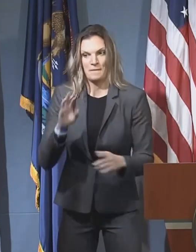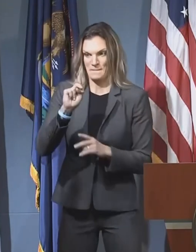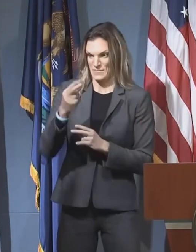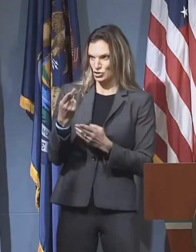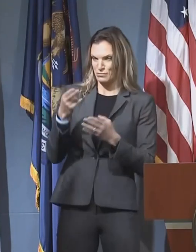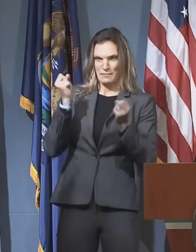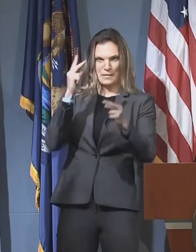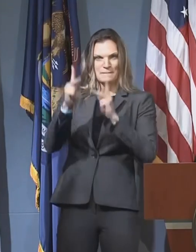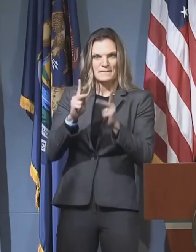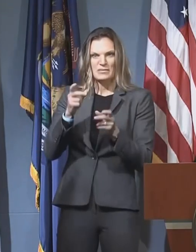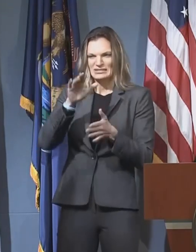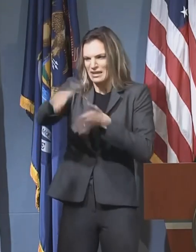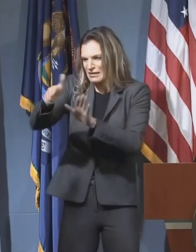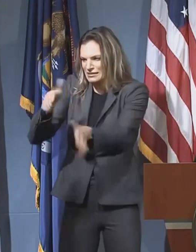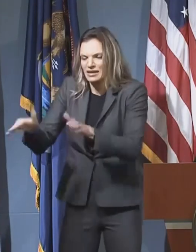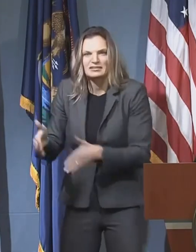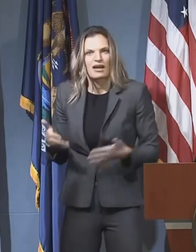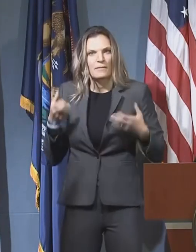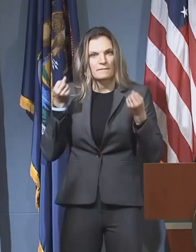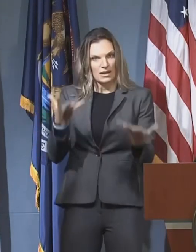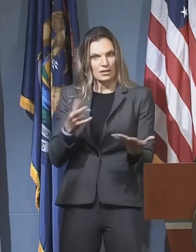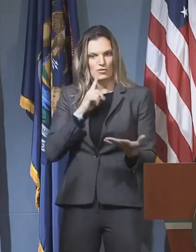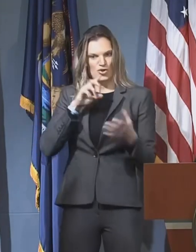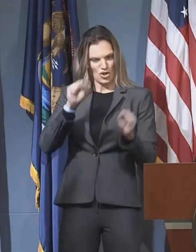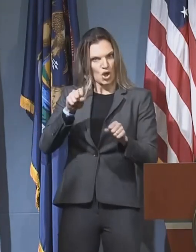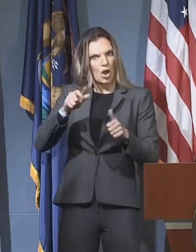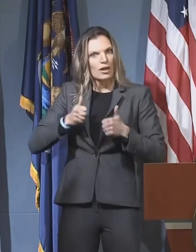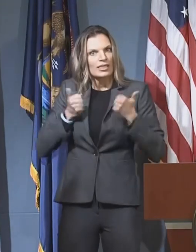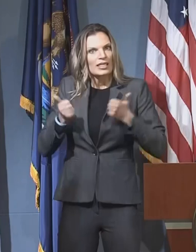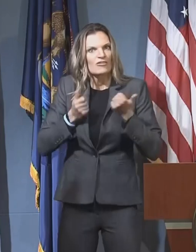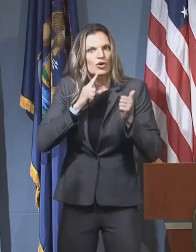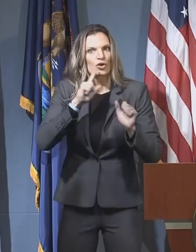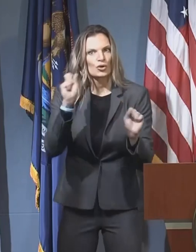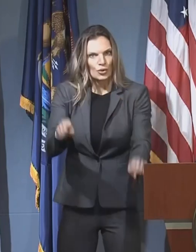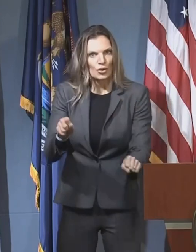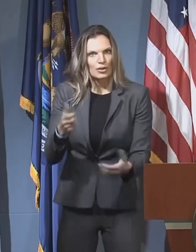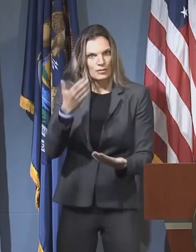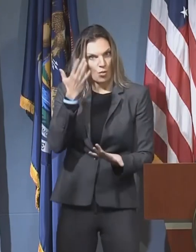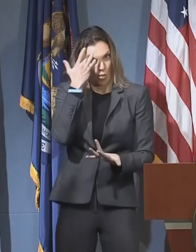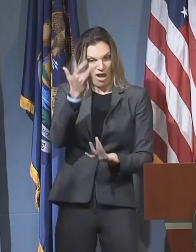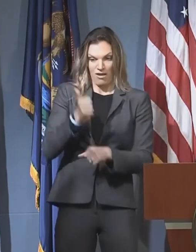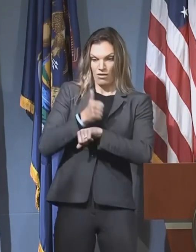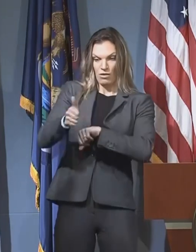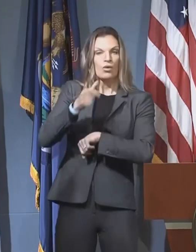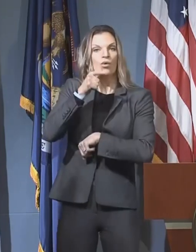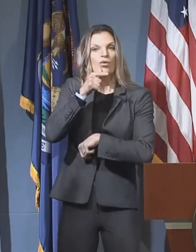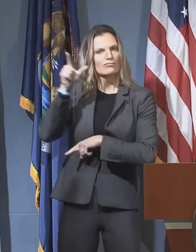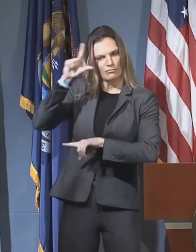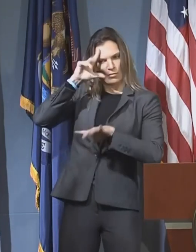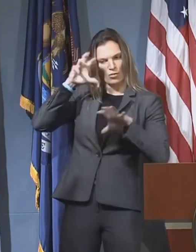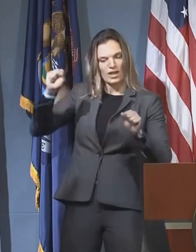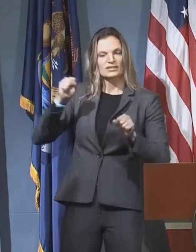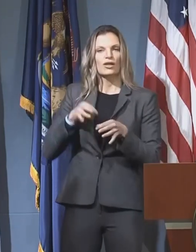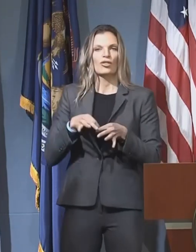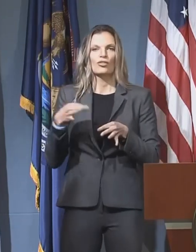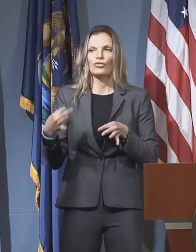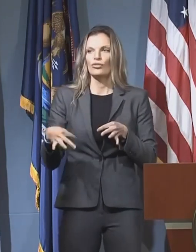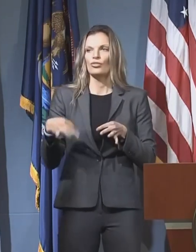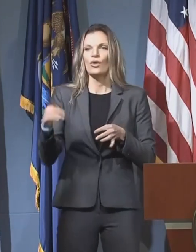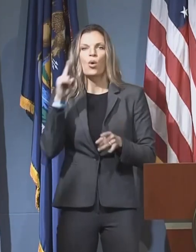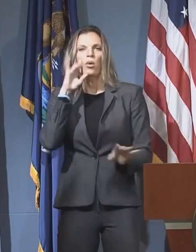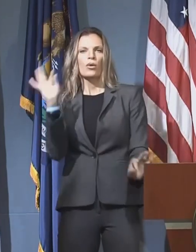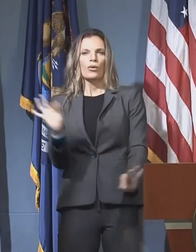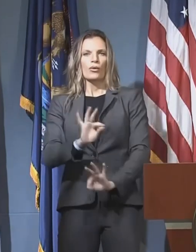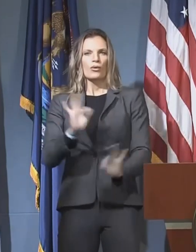died. So, I think this failure to act has cost so many lives. It has sent our